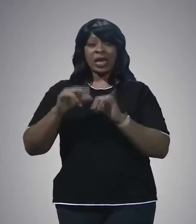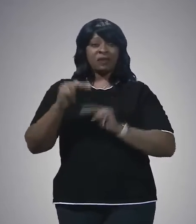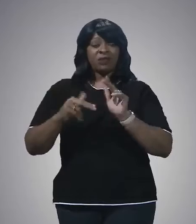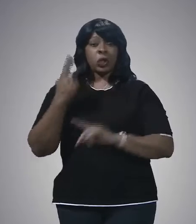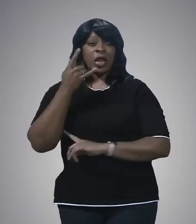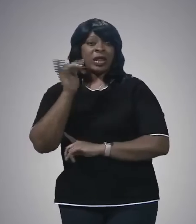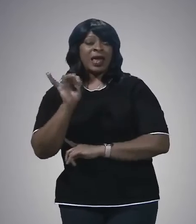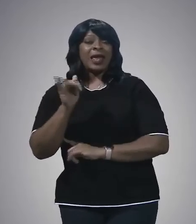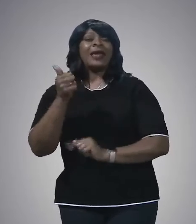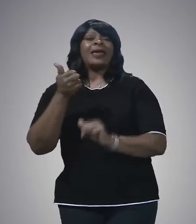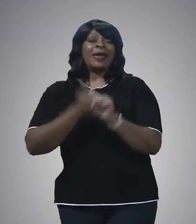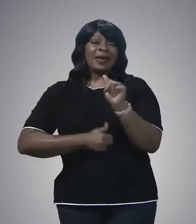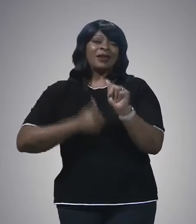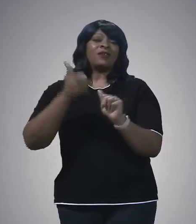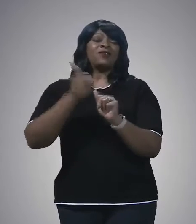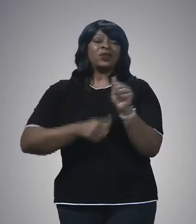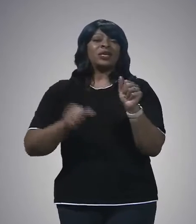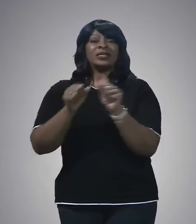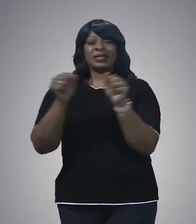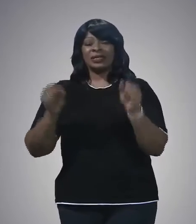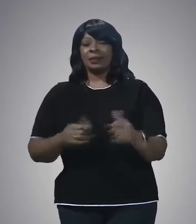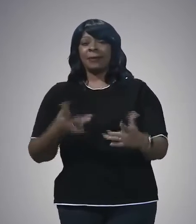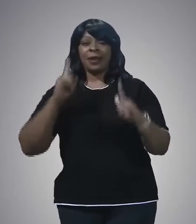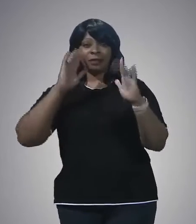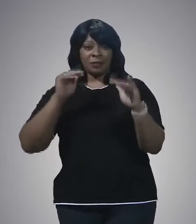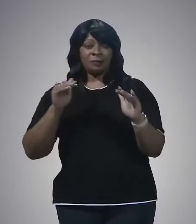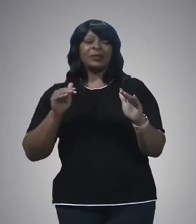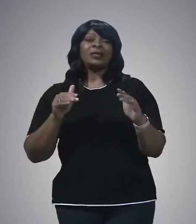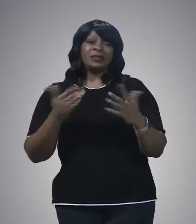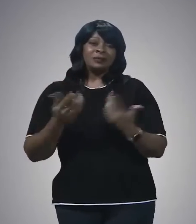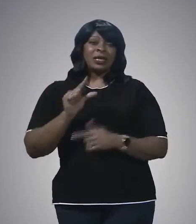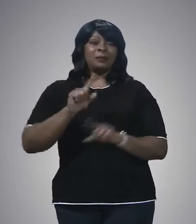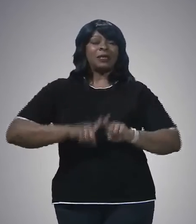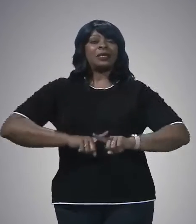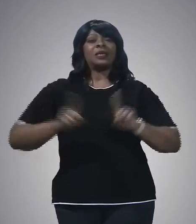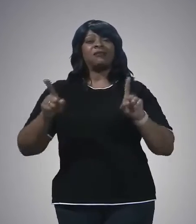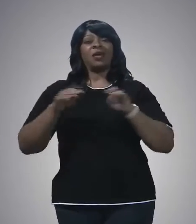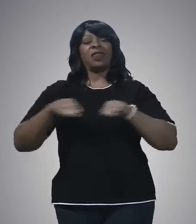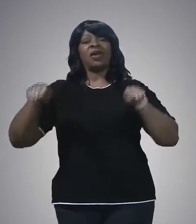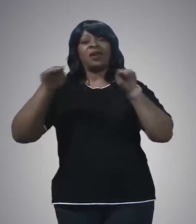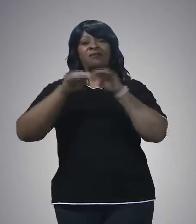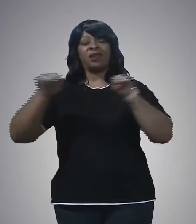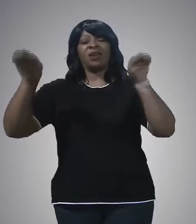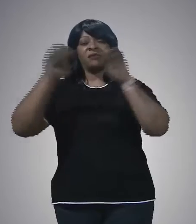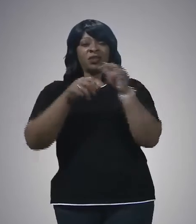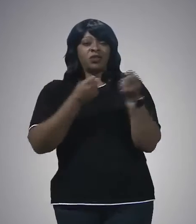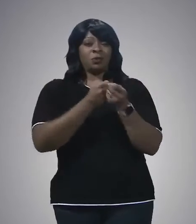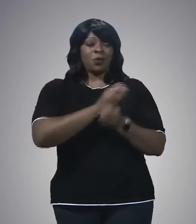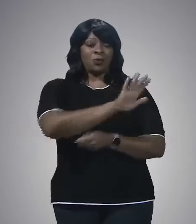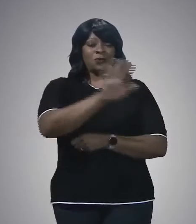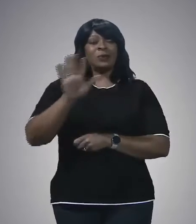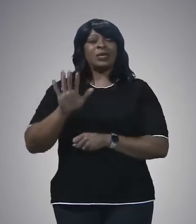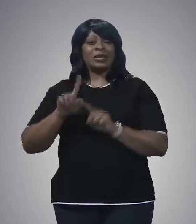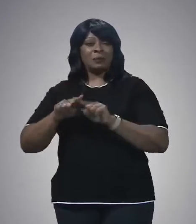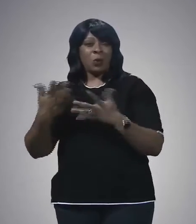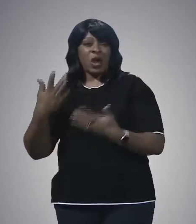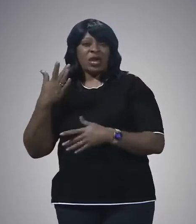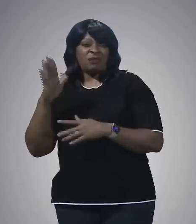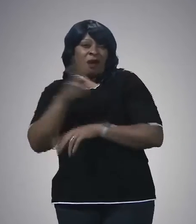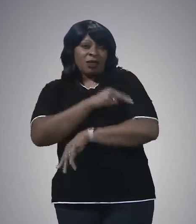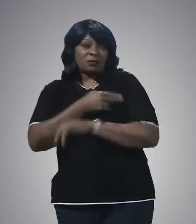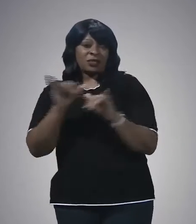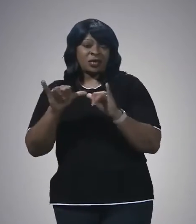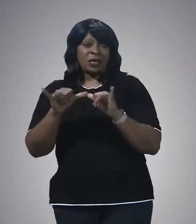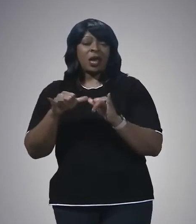every system may expect to get a slightly different level of package of support. So what I can do is get a summary